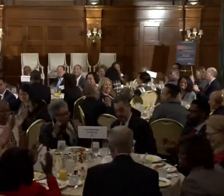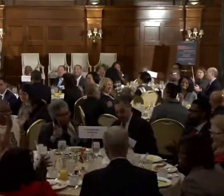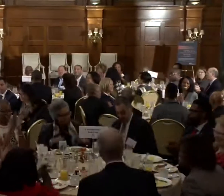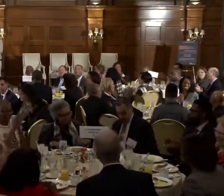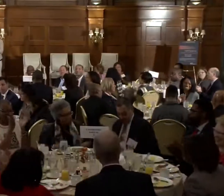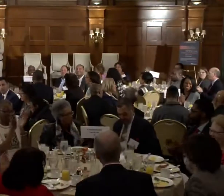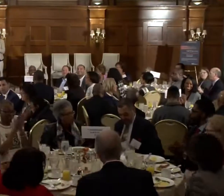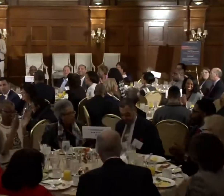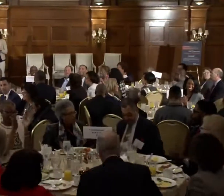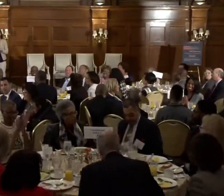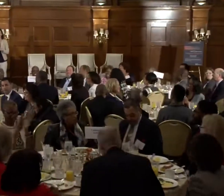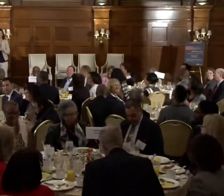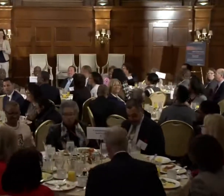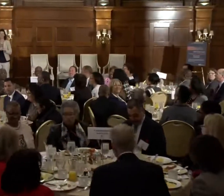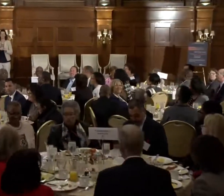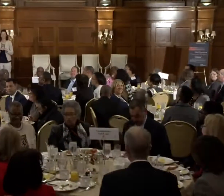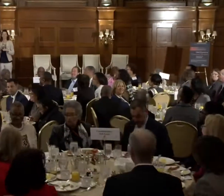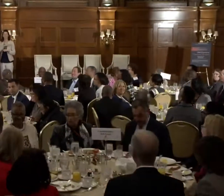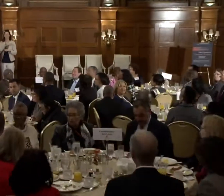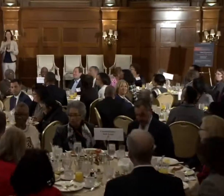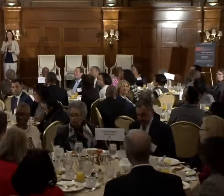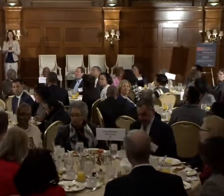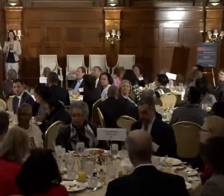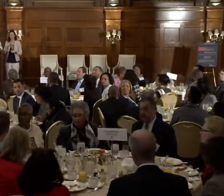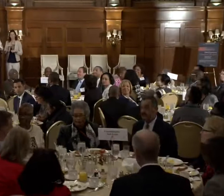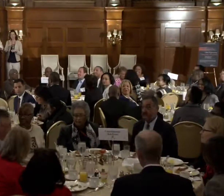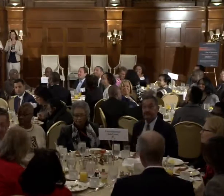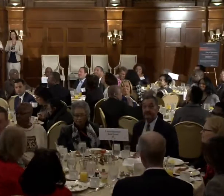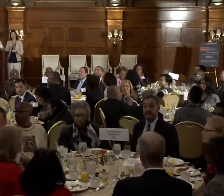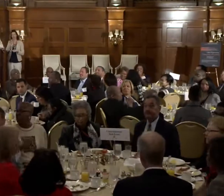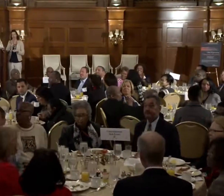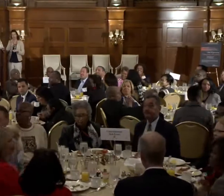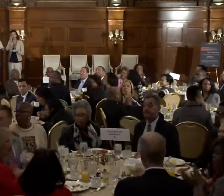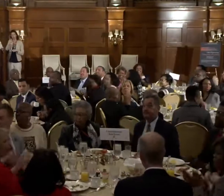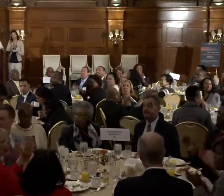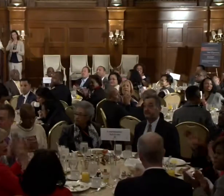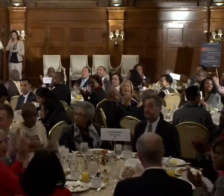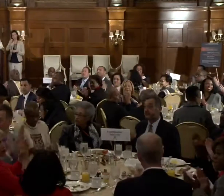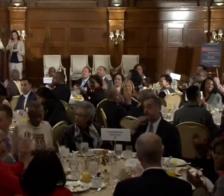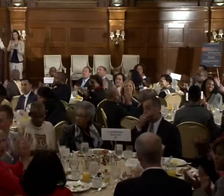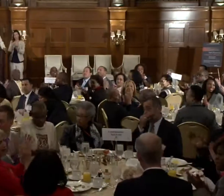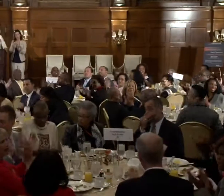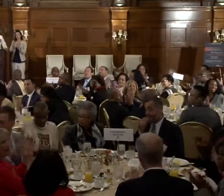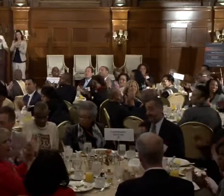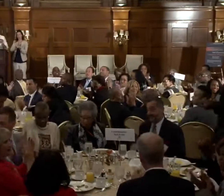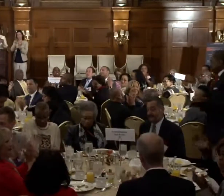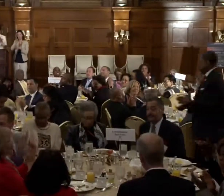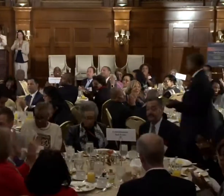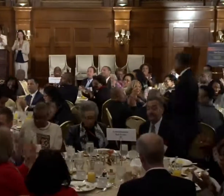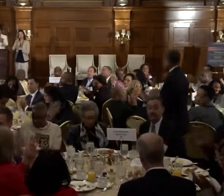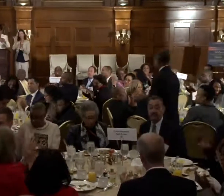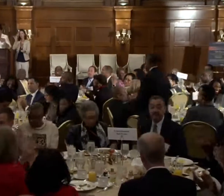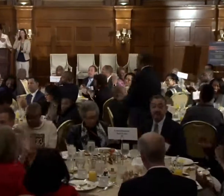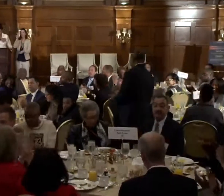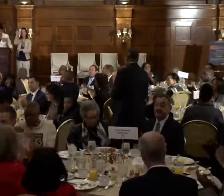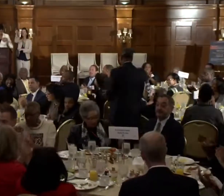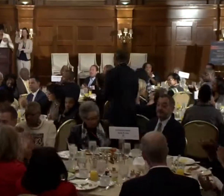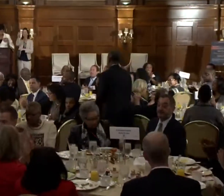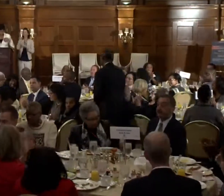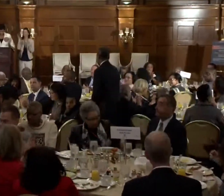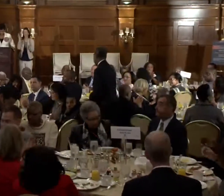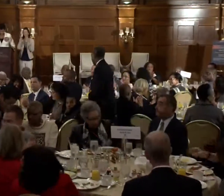big round of applause. Councilmember LaRuby May from Ward 8. LaRuby May.